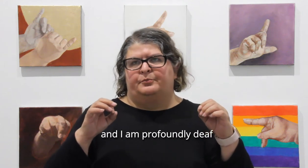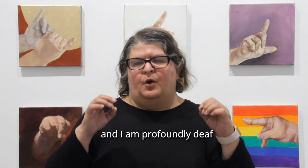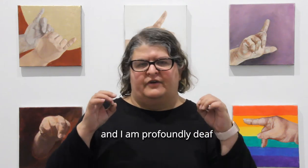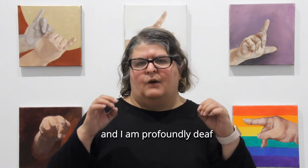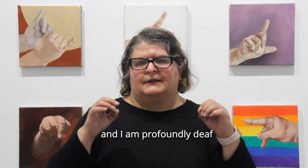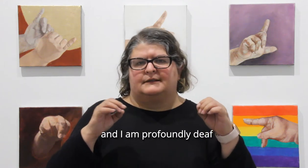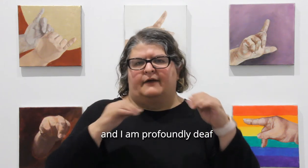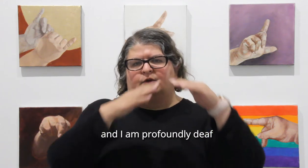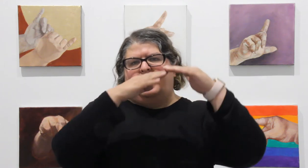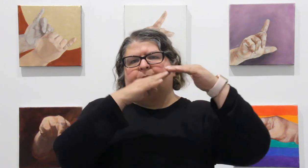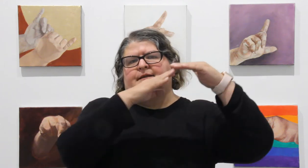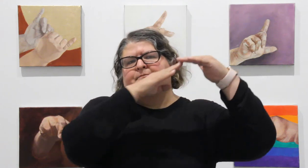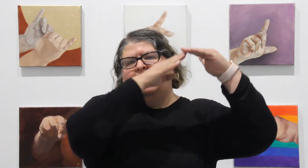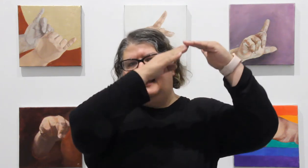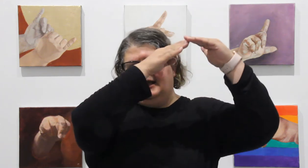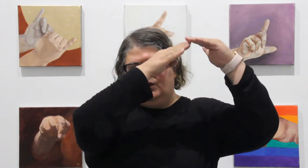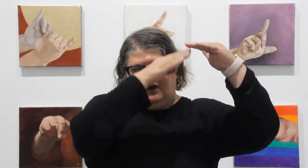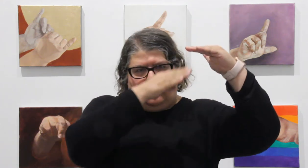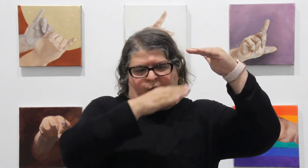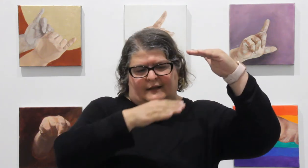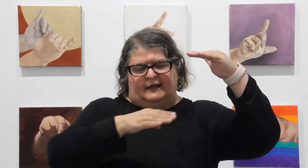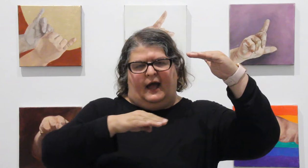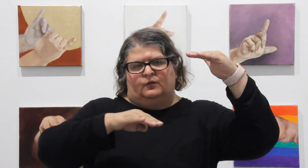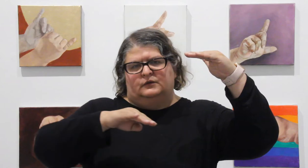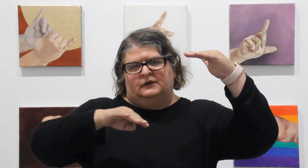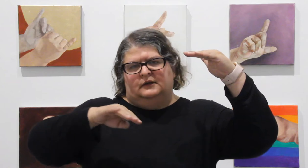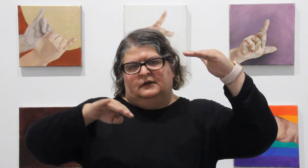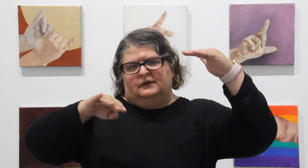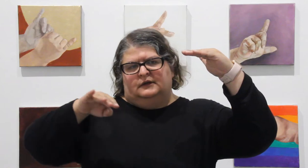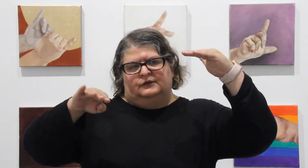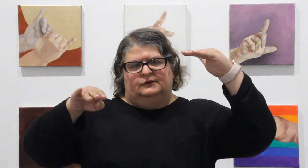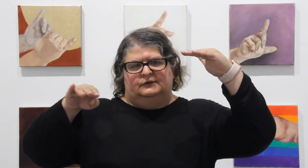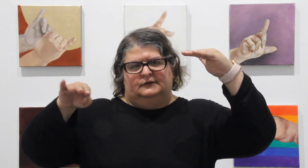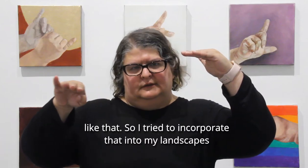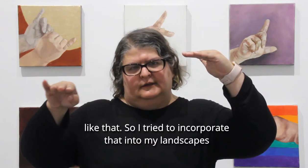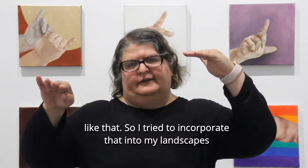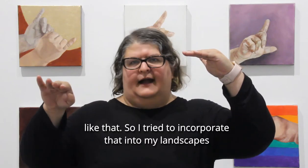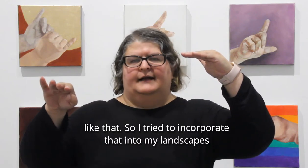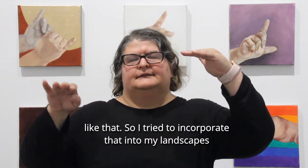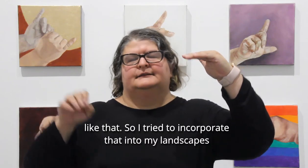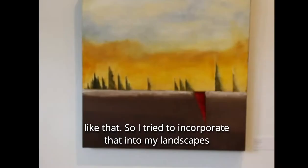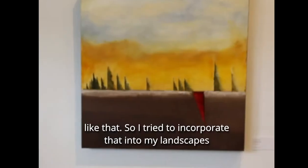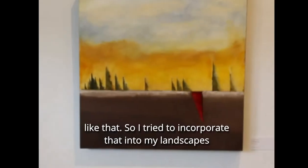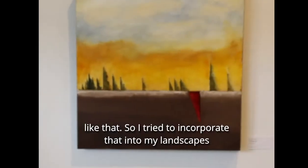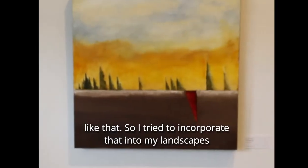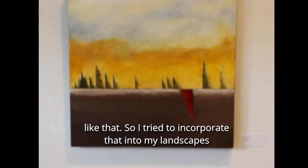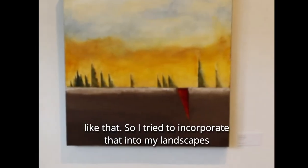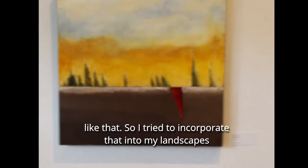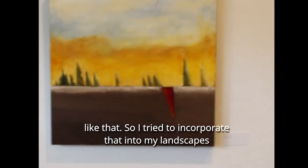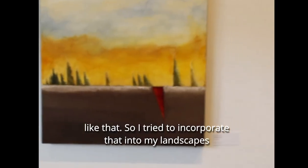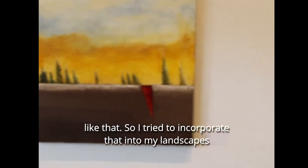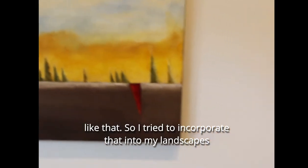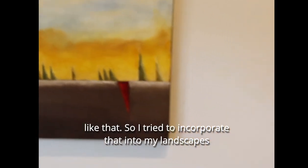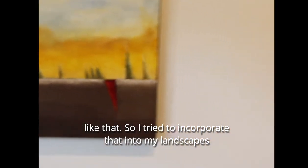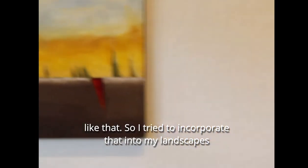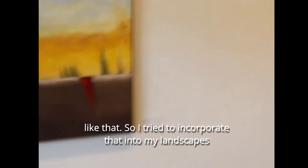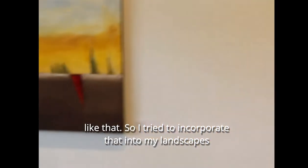profoundly deaf, so that means my line goes all the way down. You know, like that. So I tried to incorporate that into my